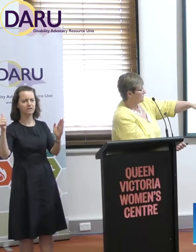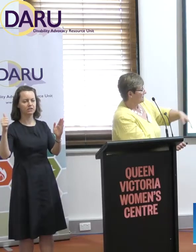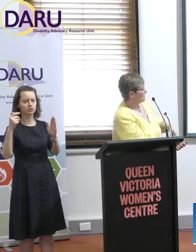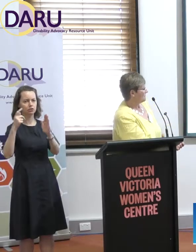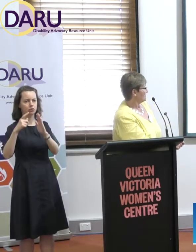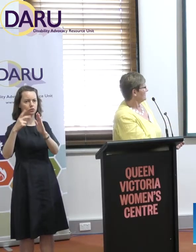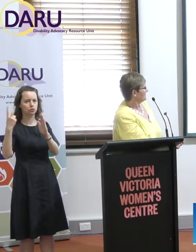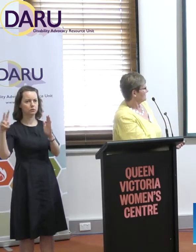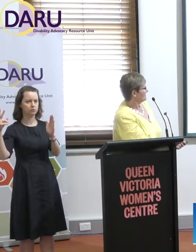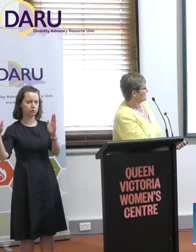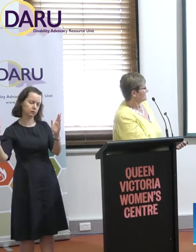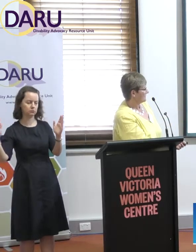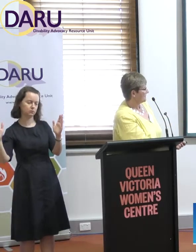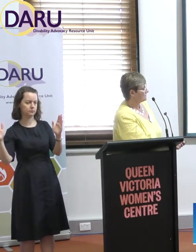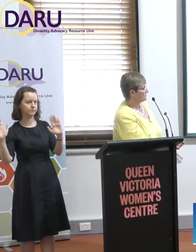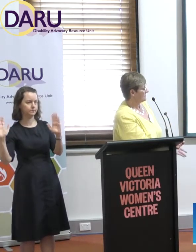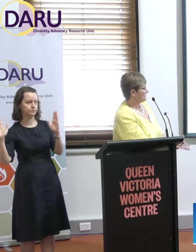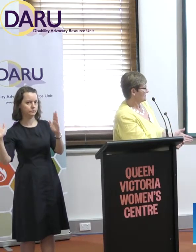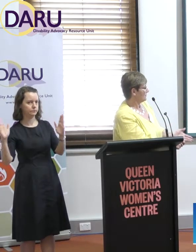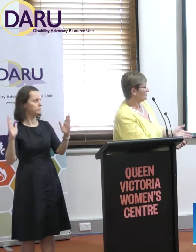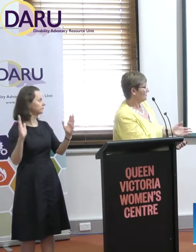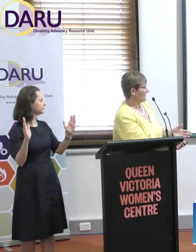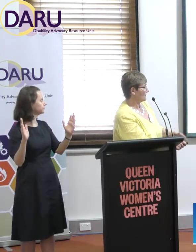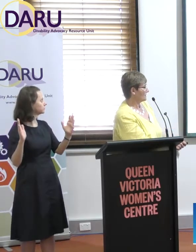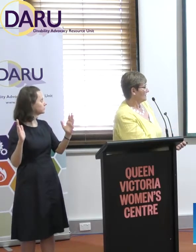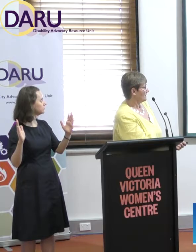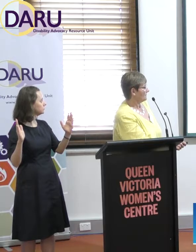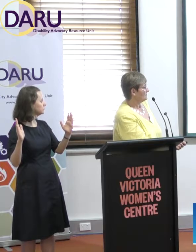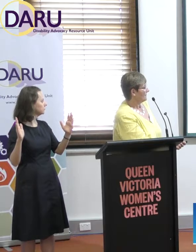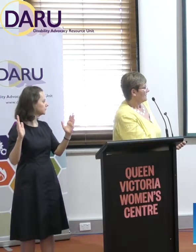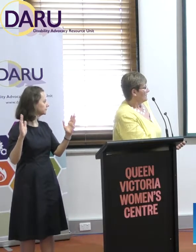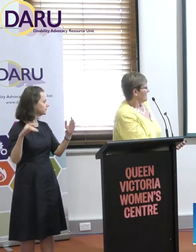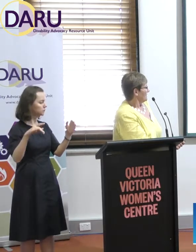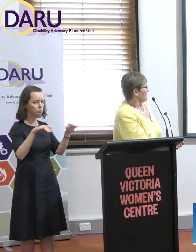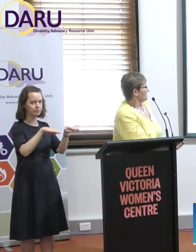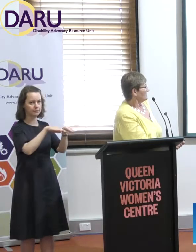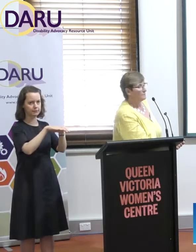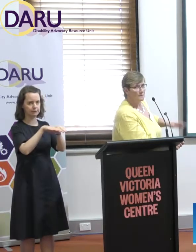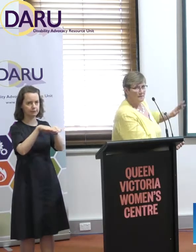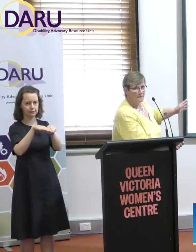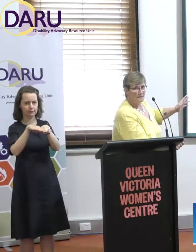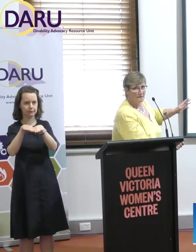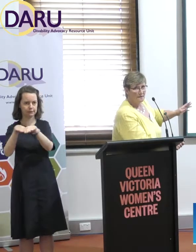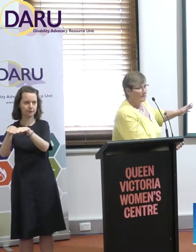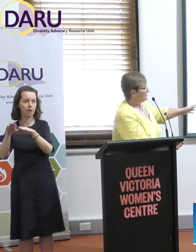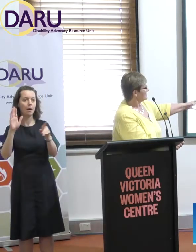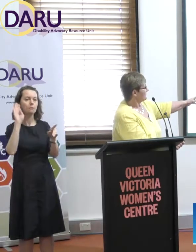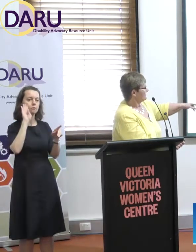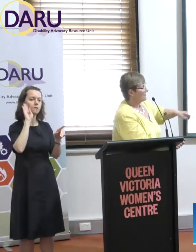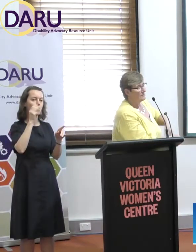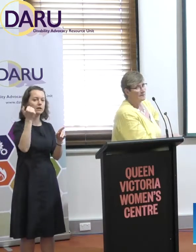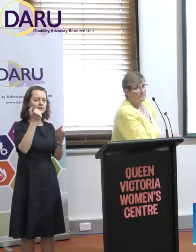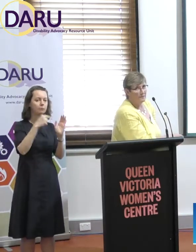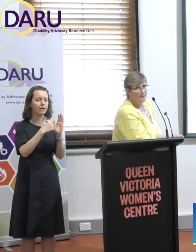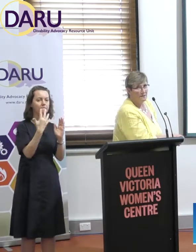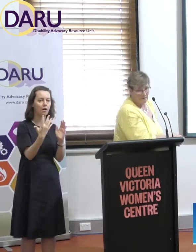of June 2020. But anyway, that is ongoing at the same level. It was $16.5 million. It's